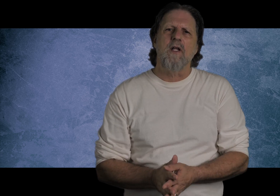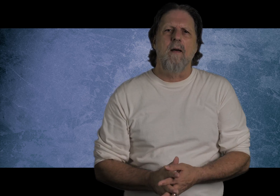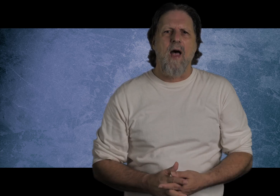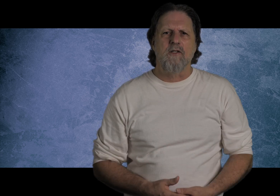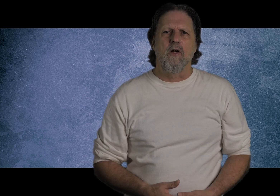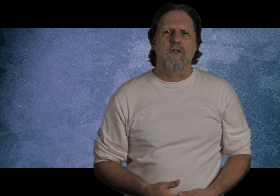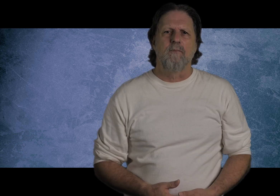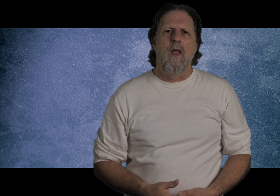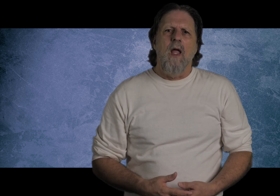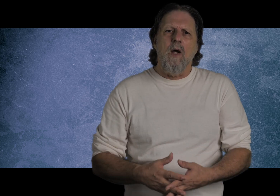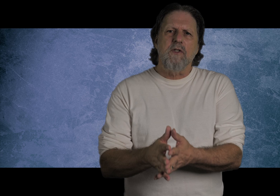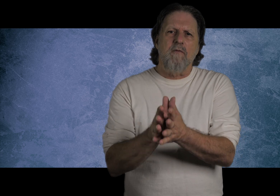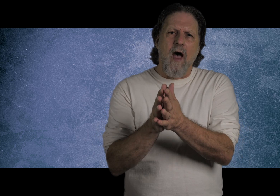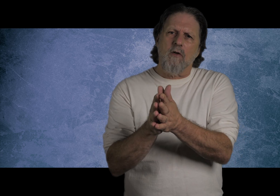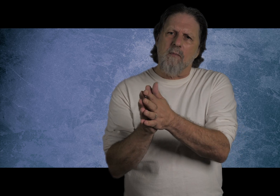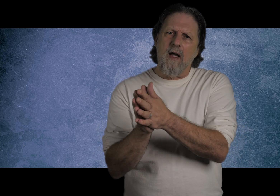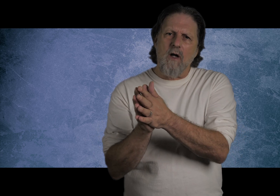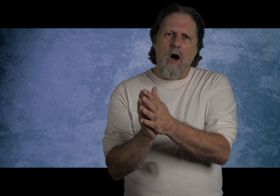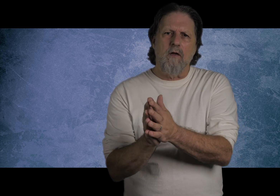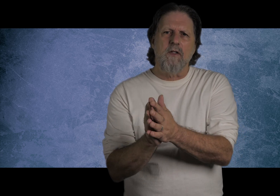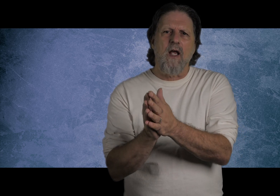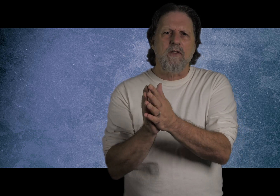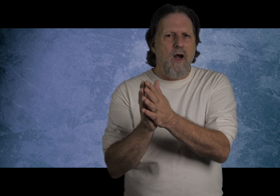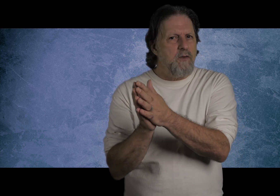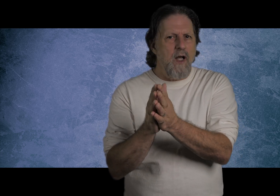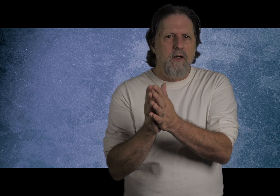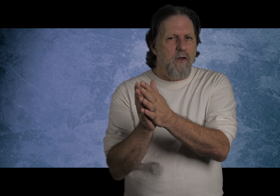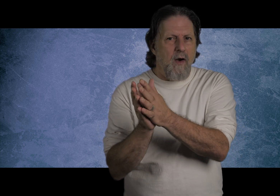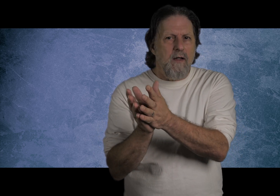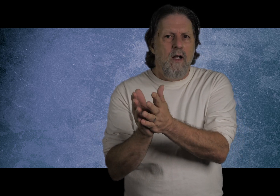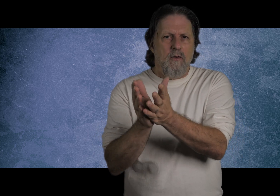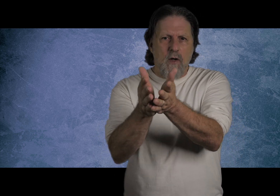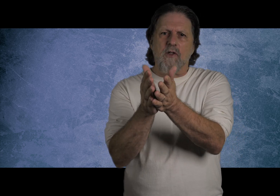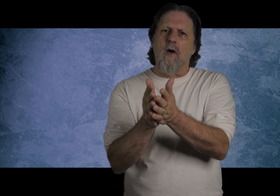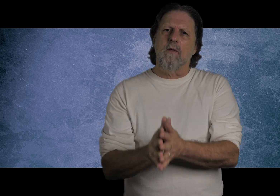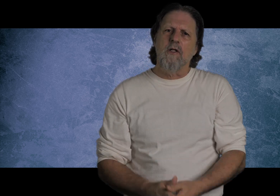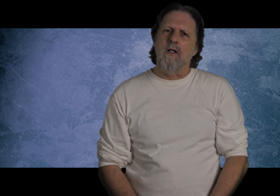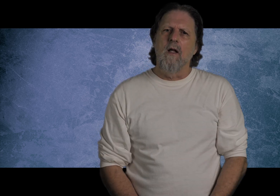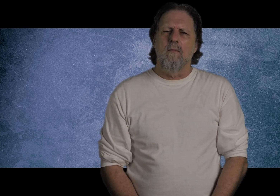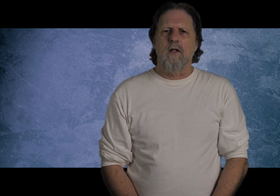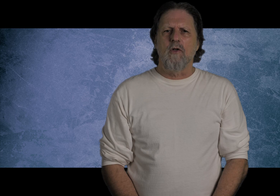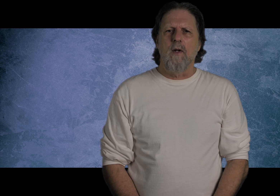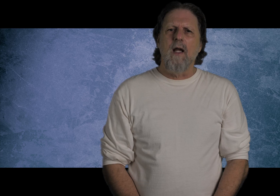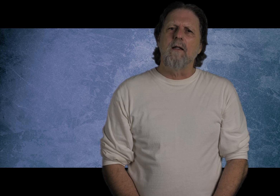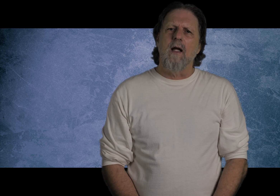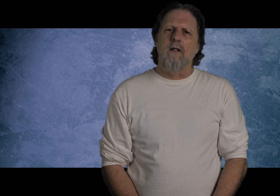ambassadors. It was the final command to all of us as Christ was on earth, right? Known as the Great Commission, Matthew 28, 19